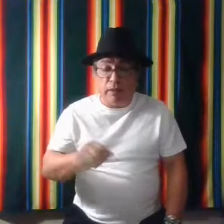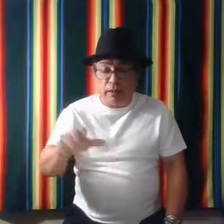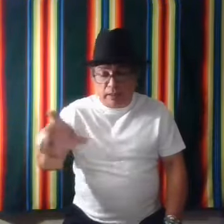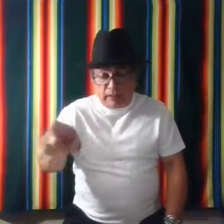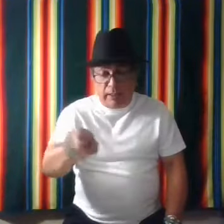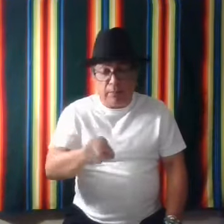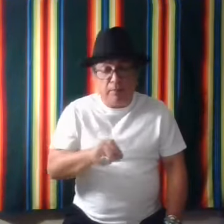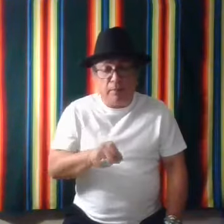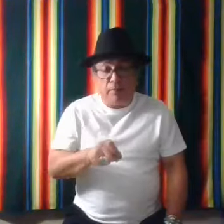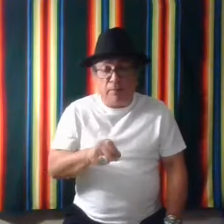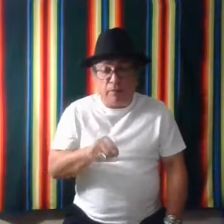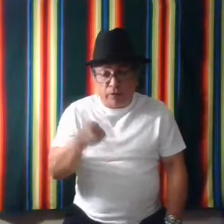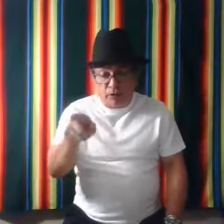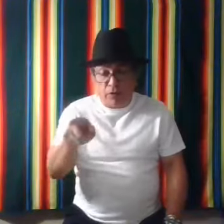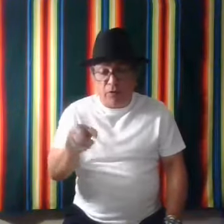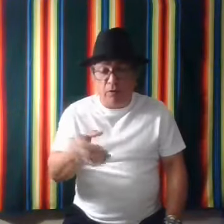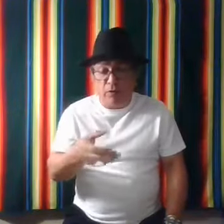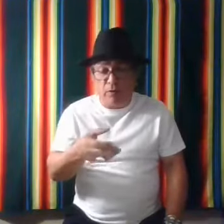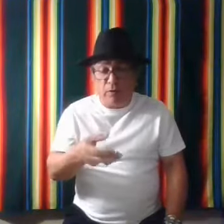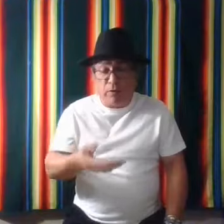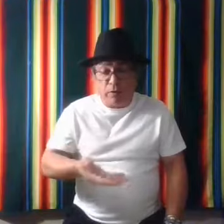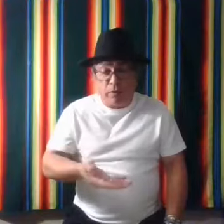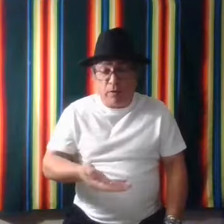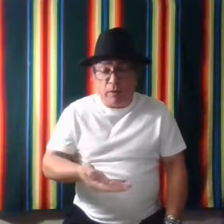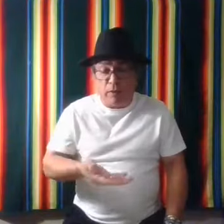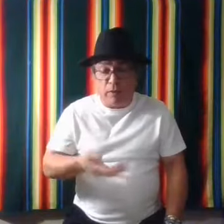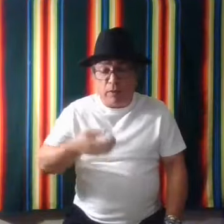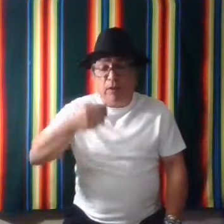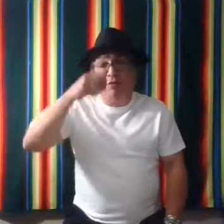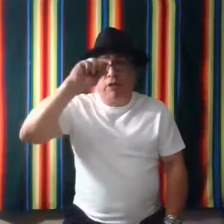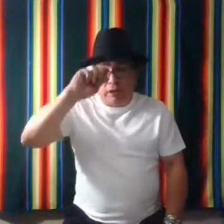uh, get, you, uh, a drink.